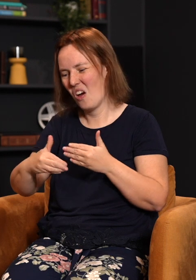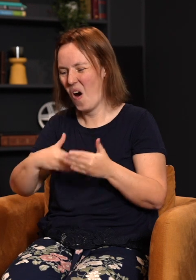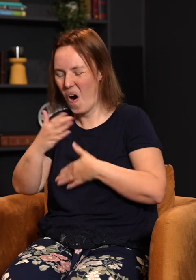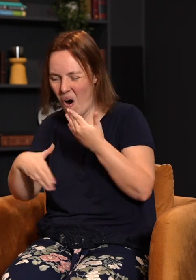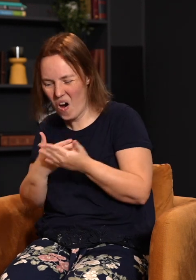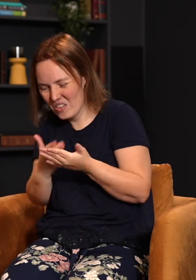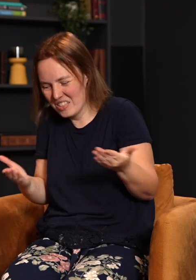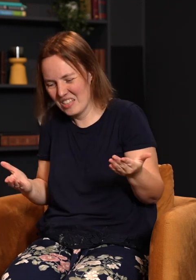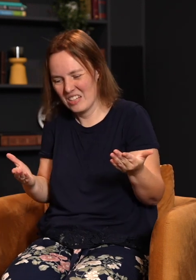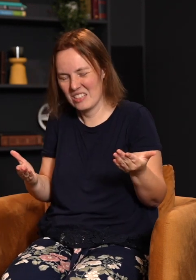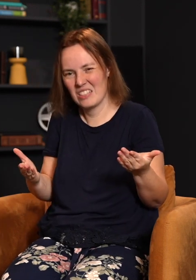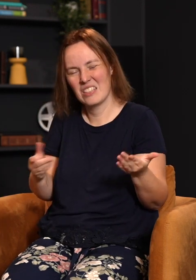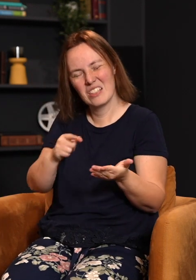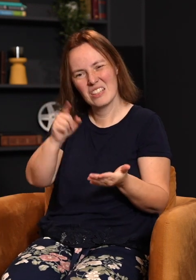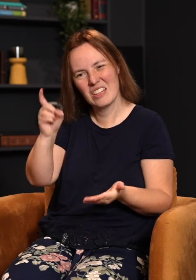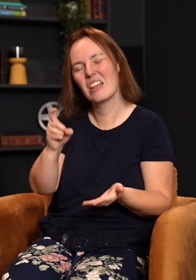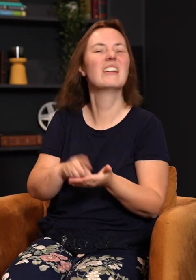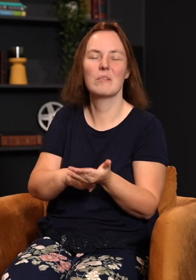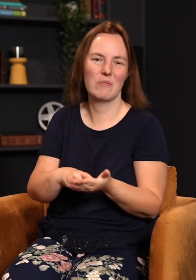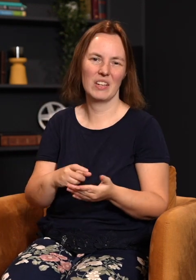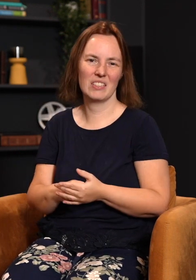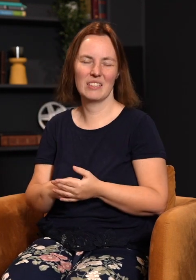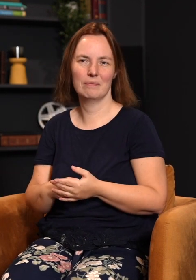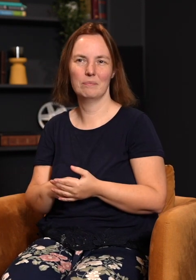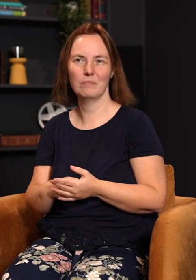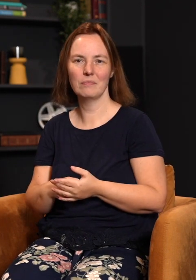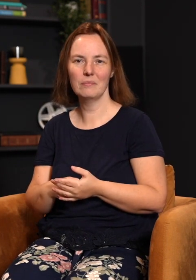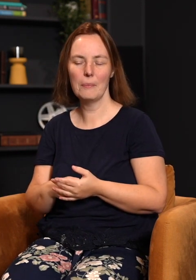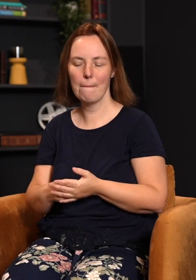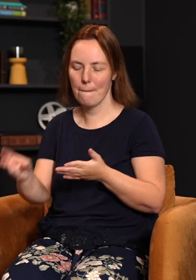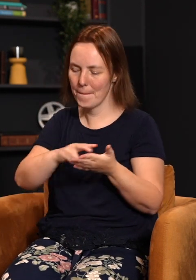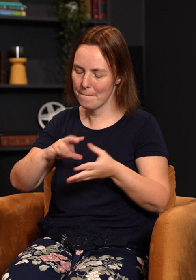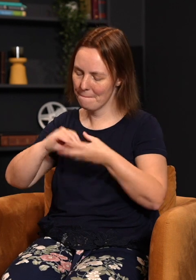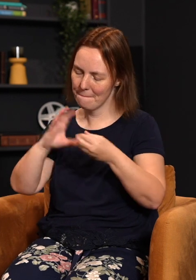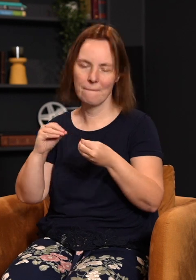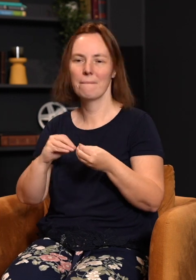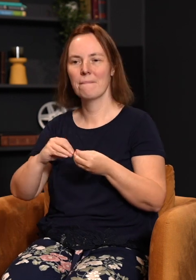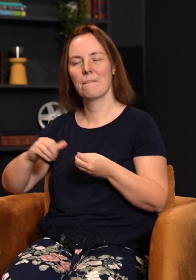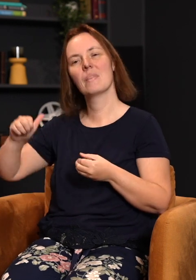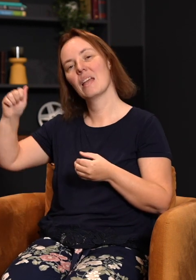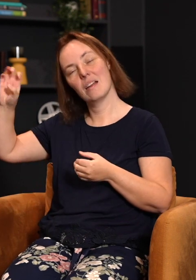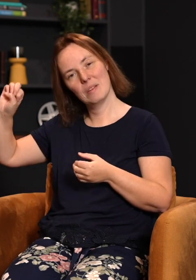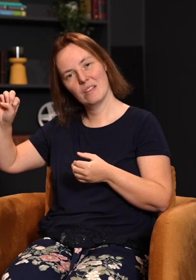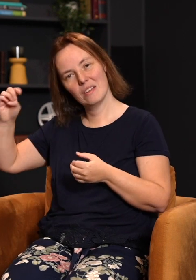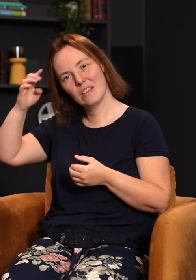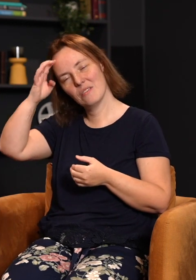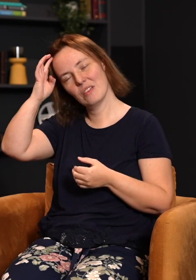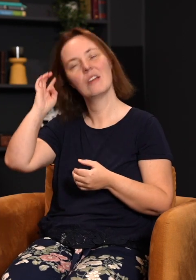repair. I want to free you from that, just like any good parent wants to do for their own child. Well, when you read the story, we know that Adam and Eve ended up believing the lie,